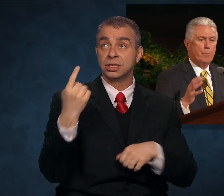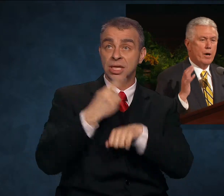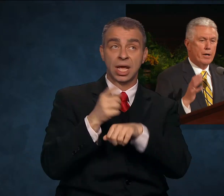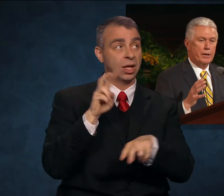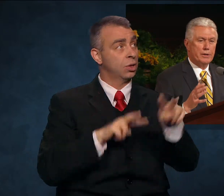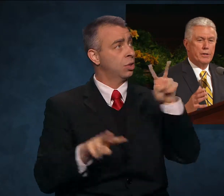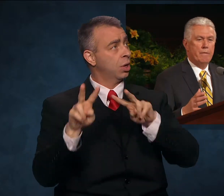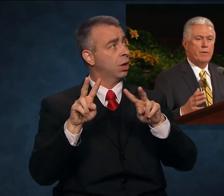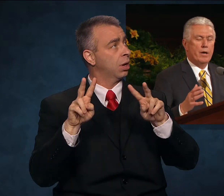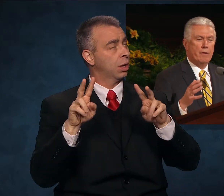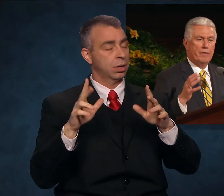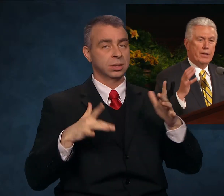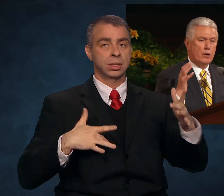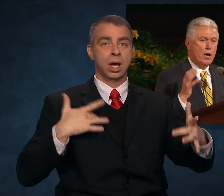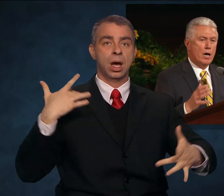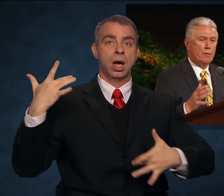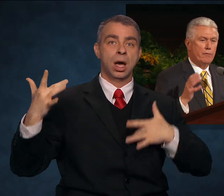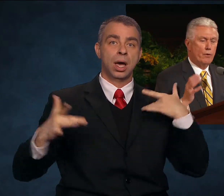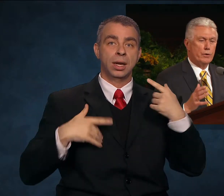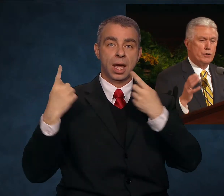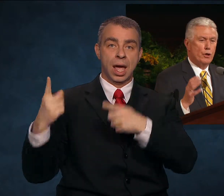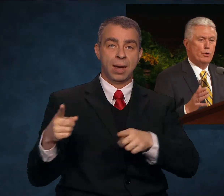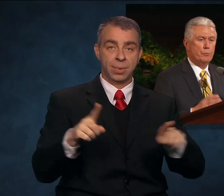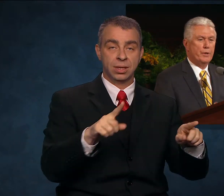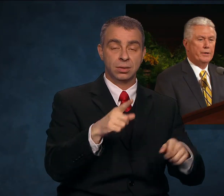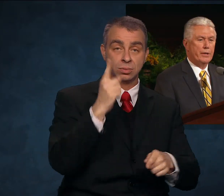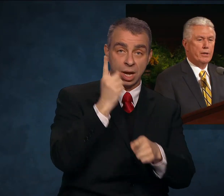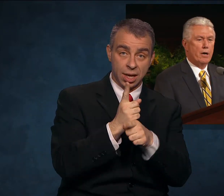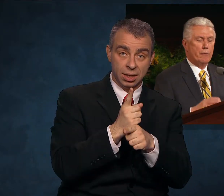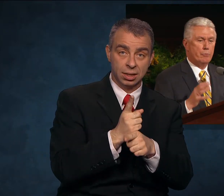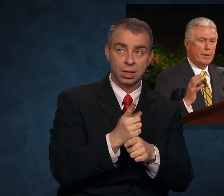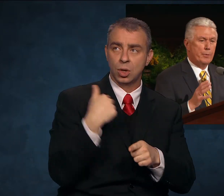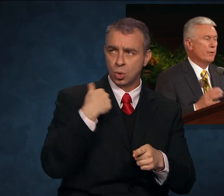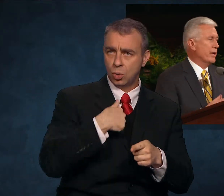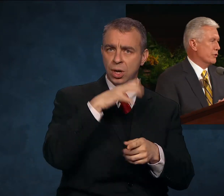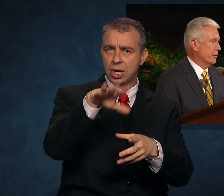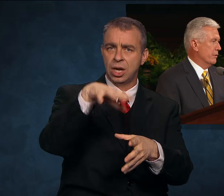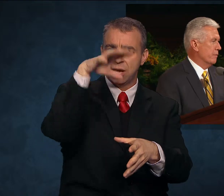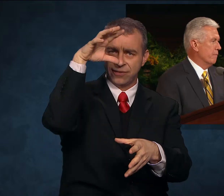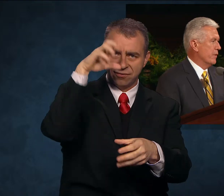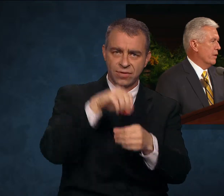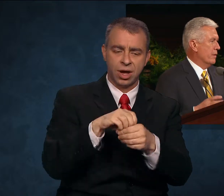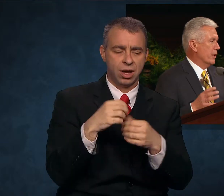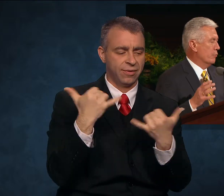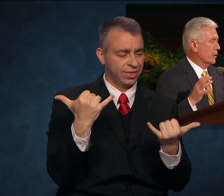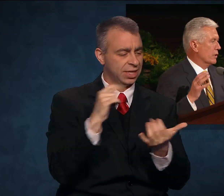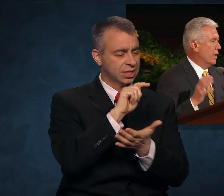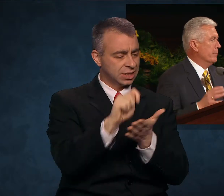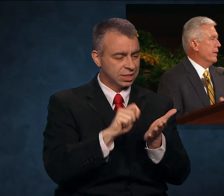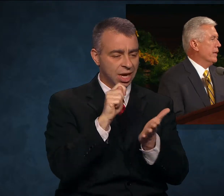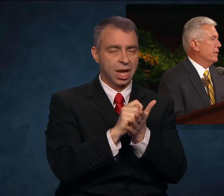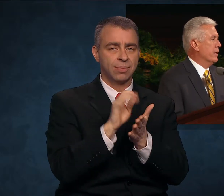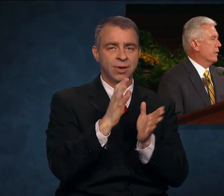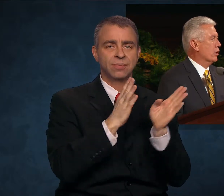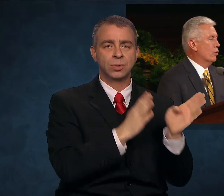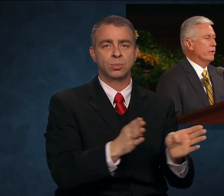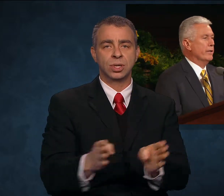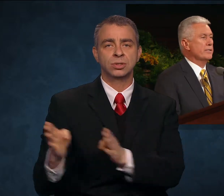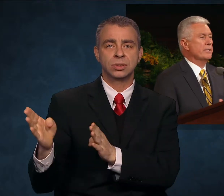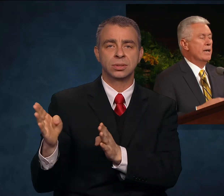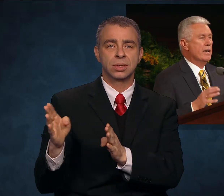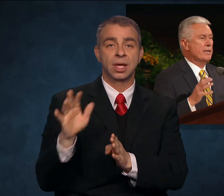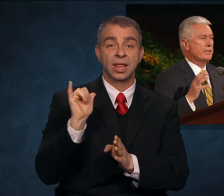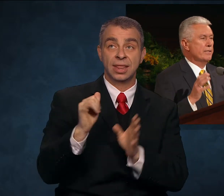are part part of that long-foretold period of preparation that will culminate in the